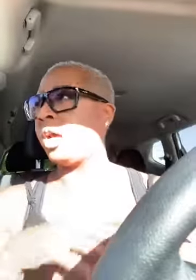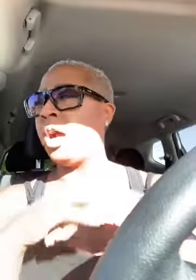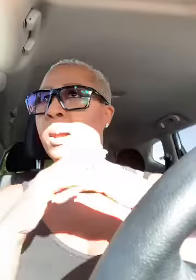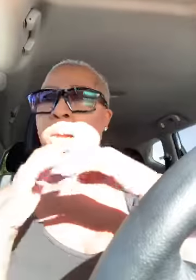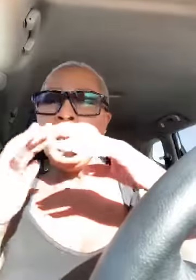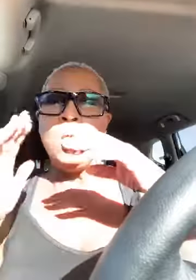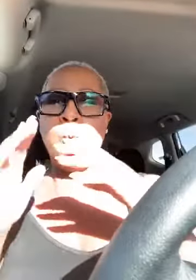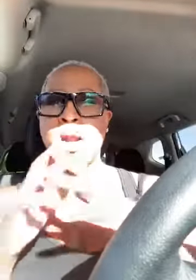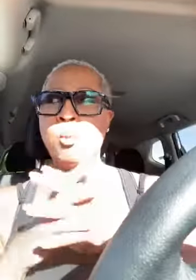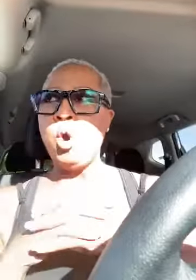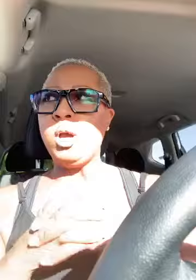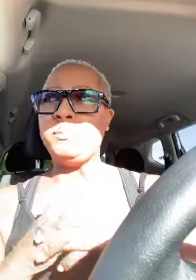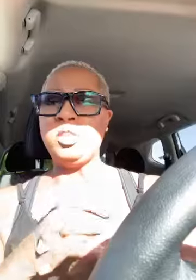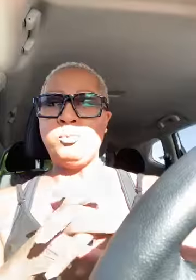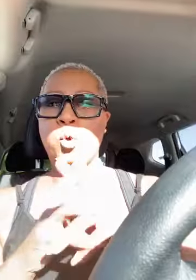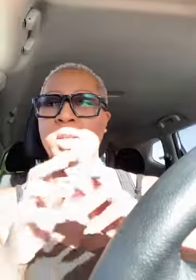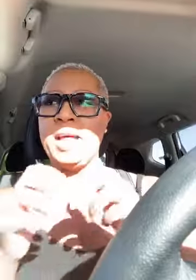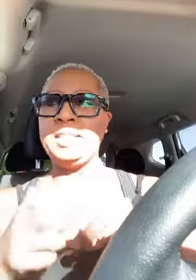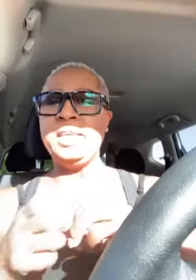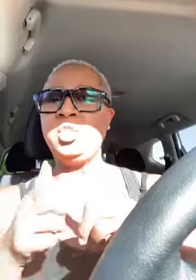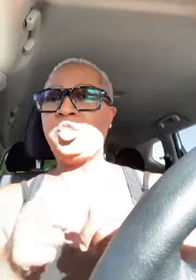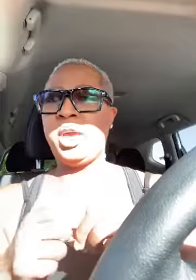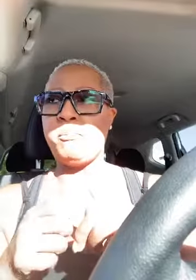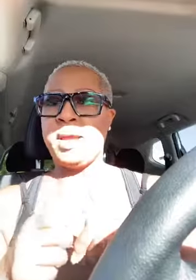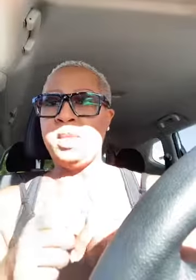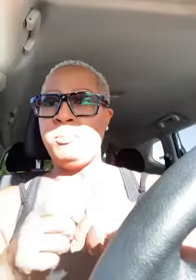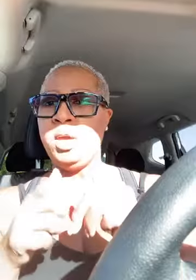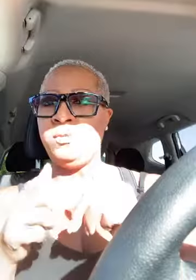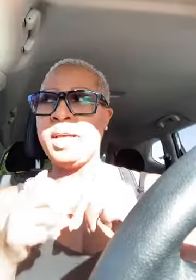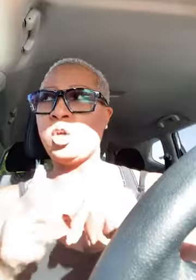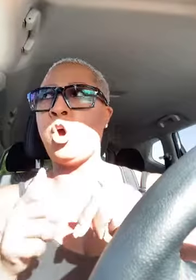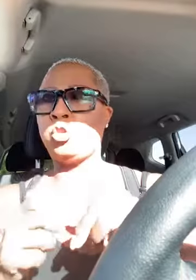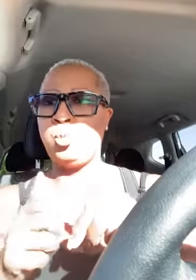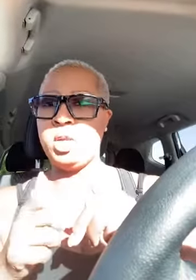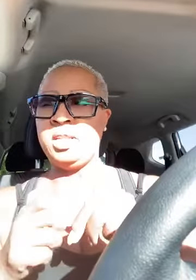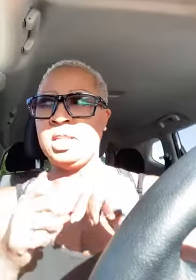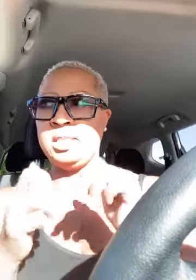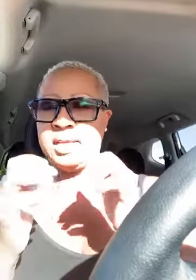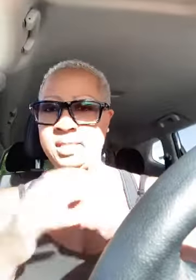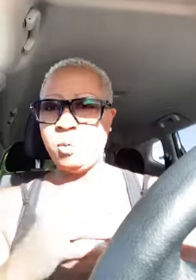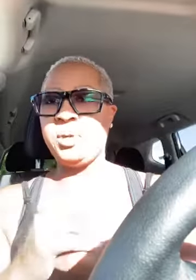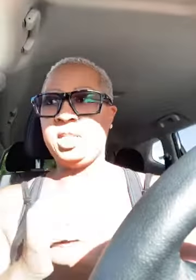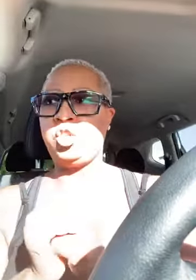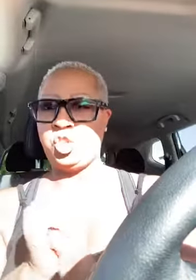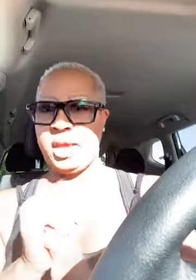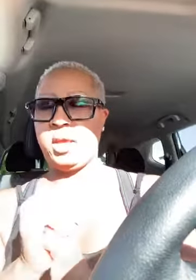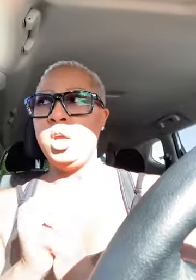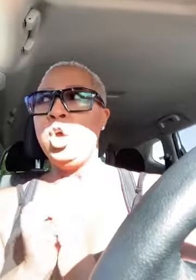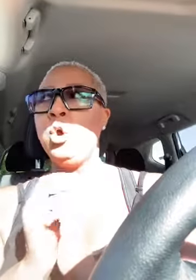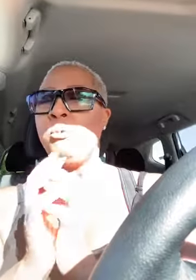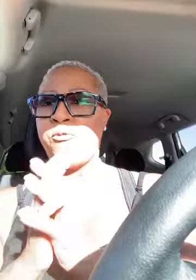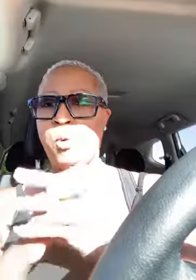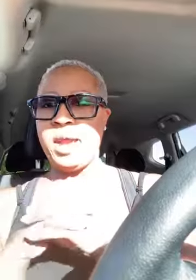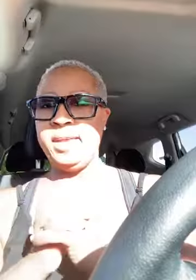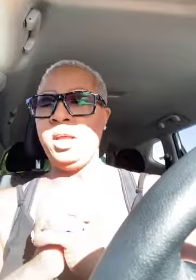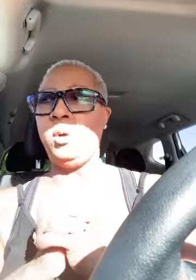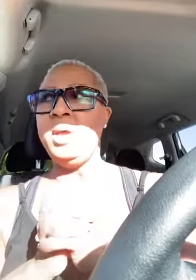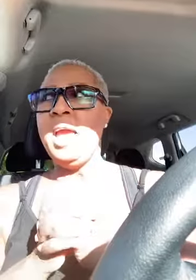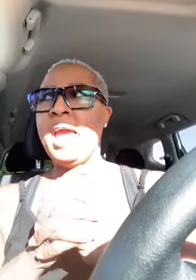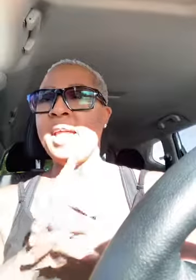&r when i woke up this morning i didn't check my email that's also one of the things i typically check before i get up and